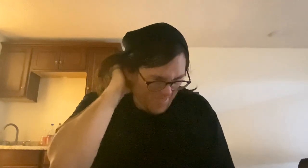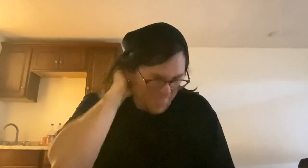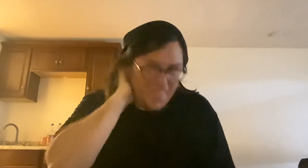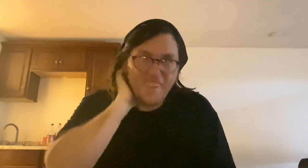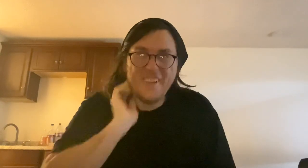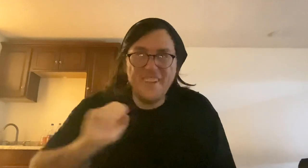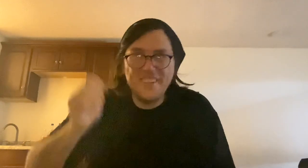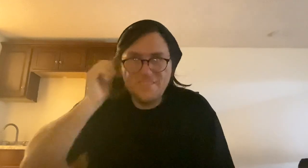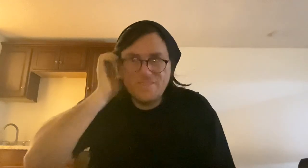Yeah.